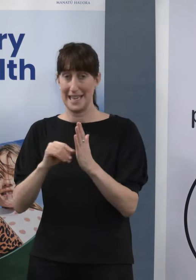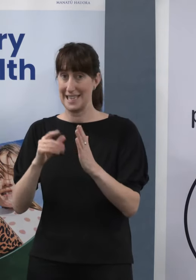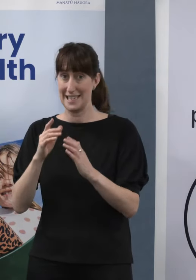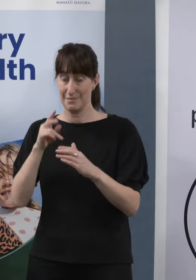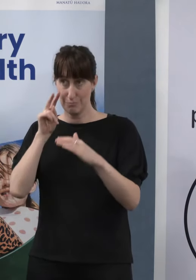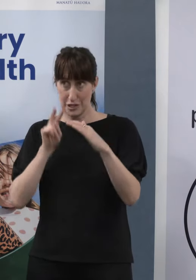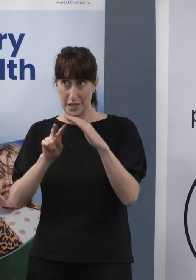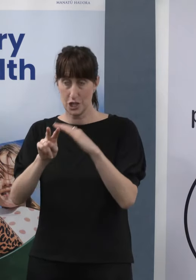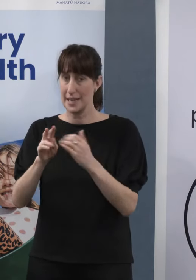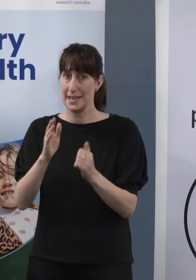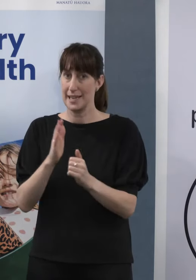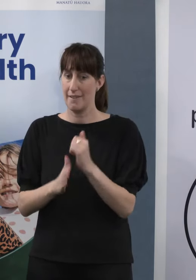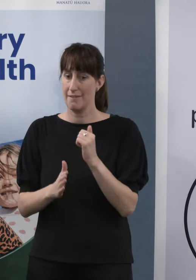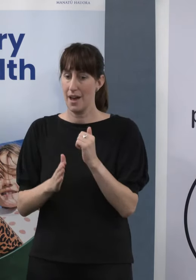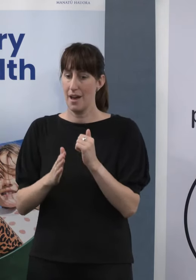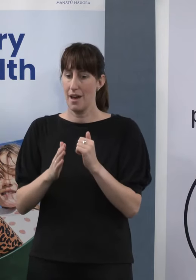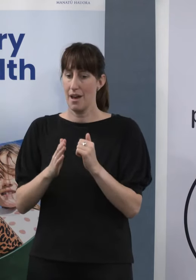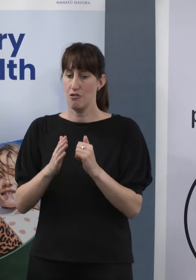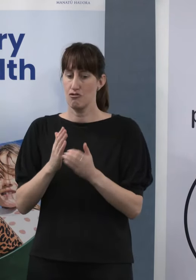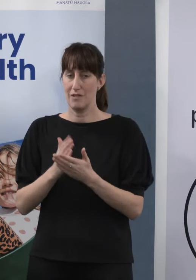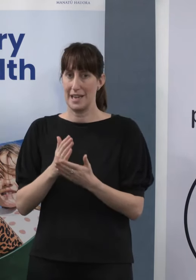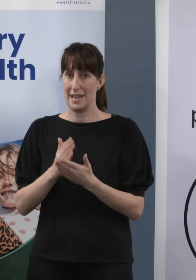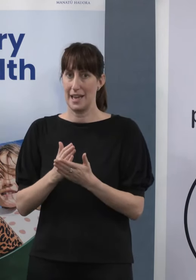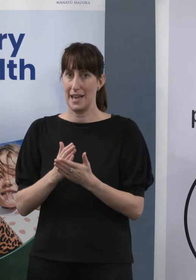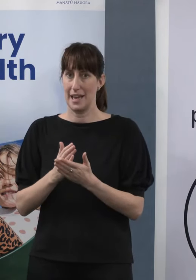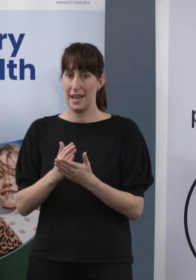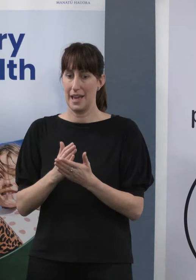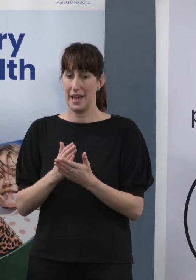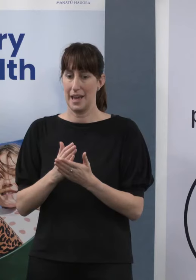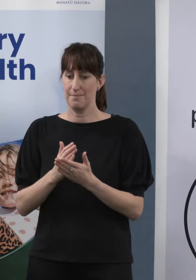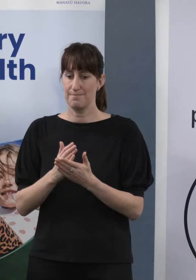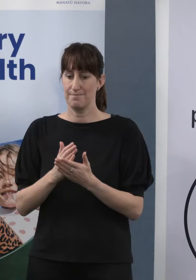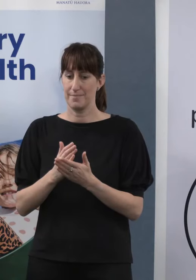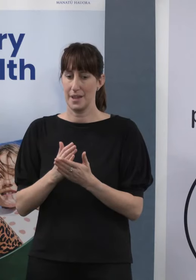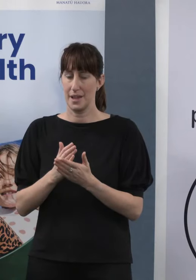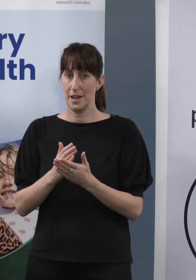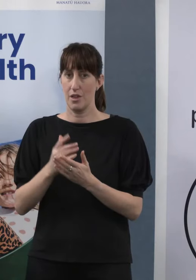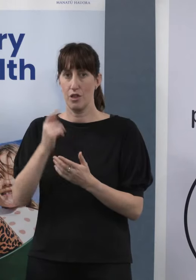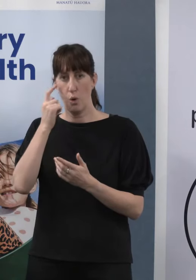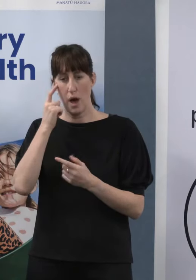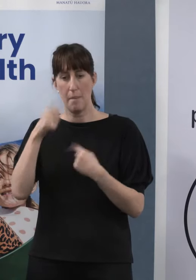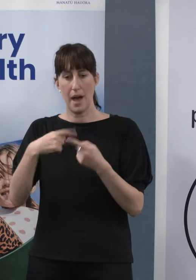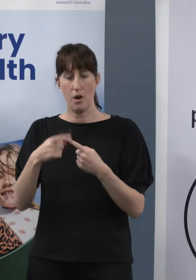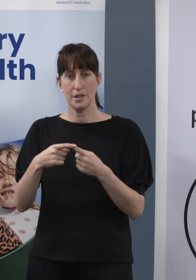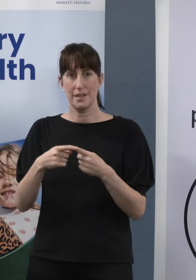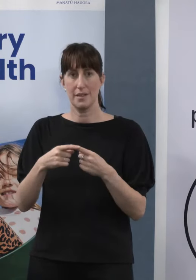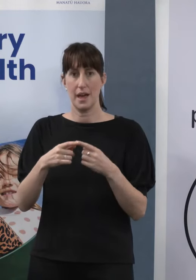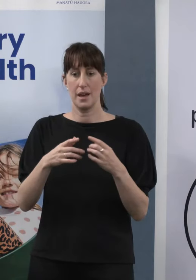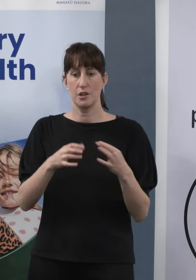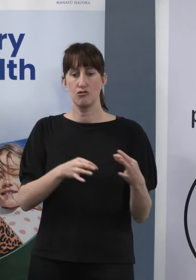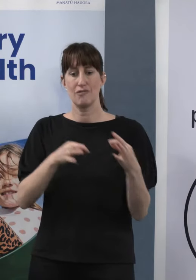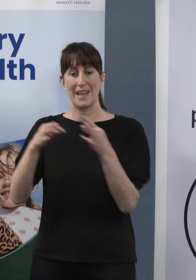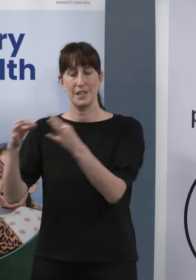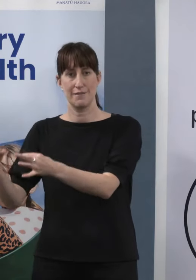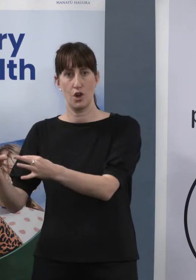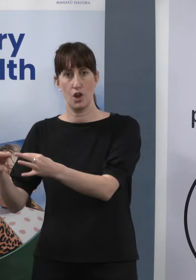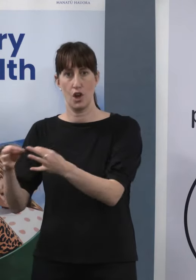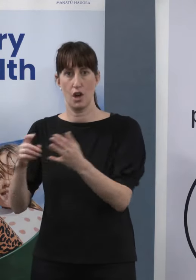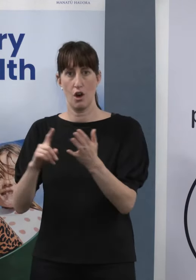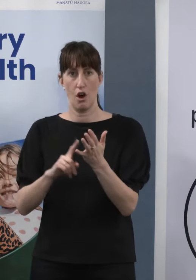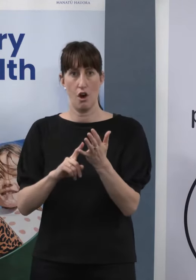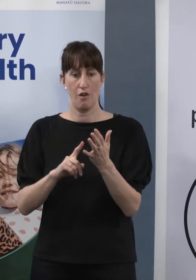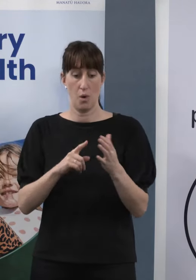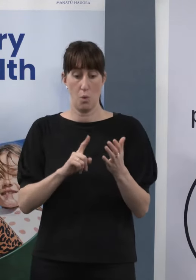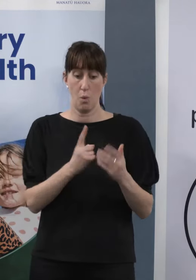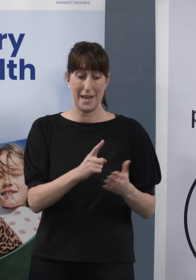account that we couldn't readily move samples around the country between different labs with different information systems, and I think that